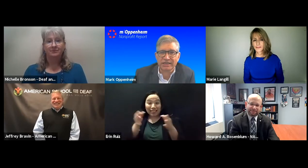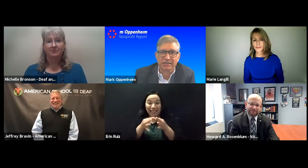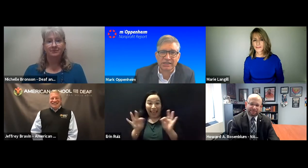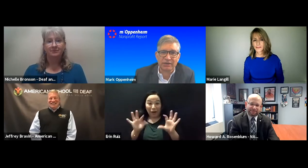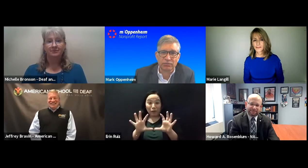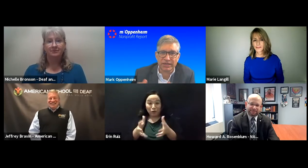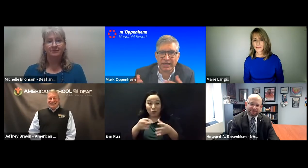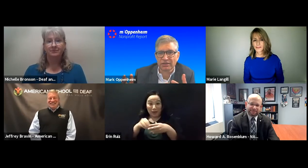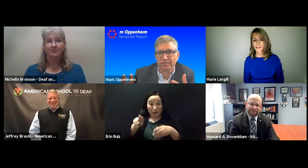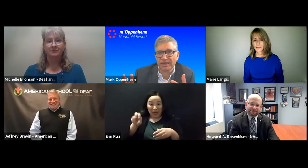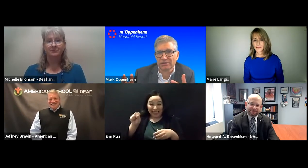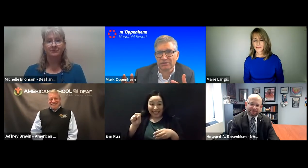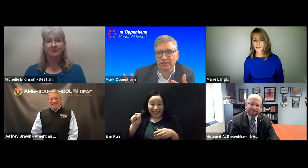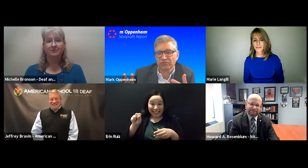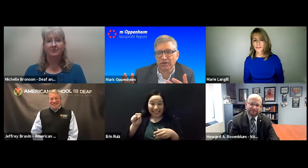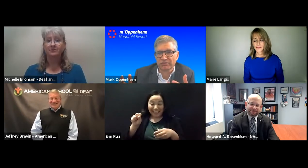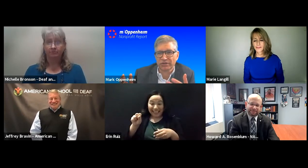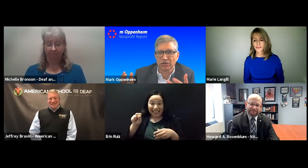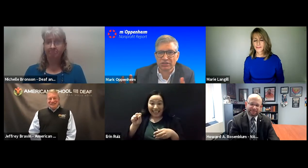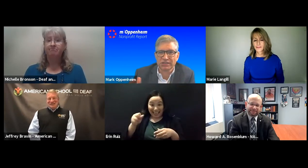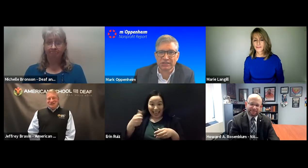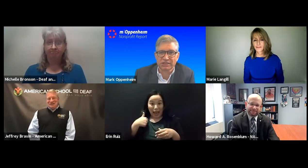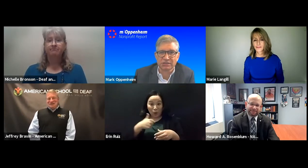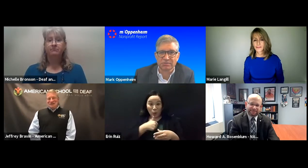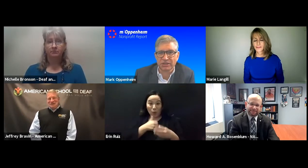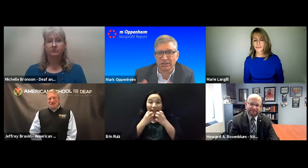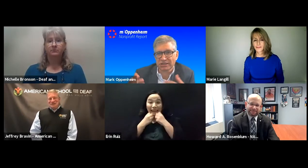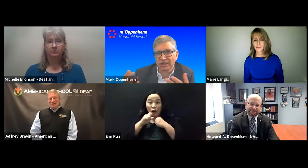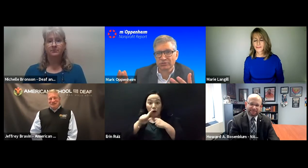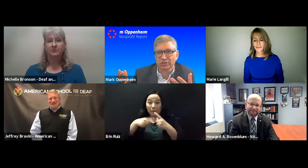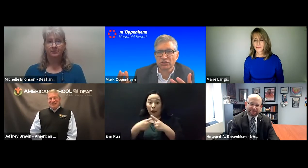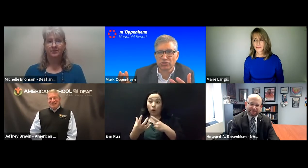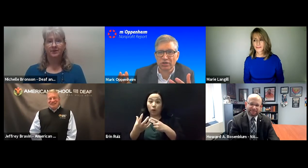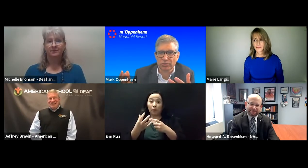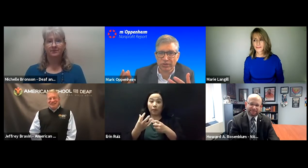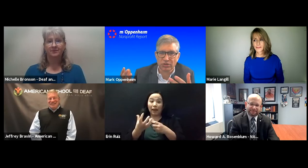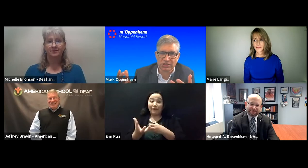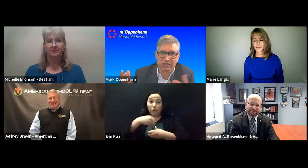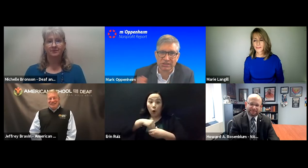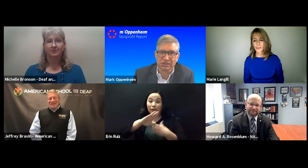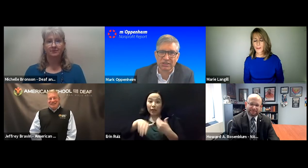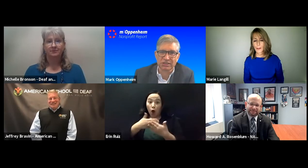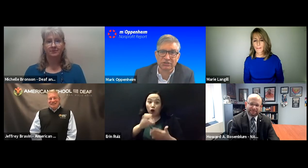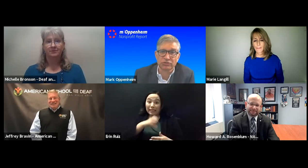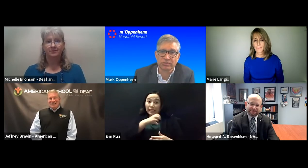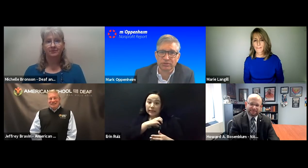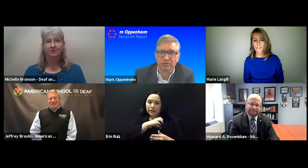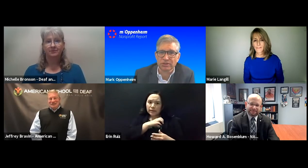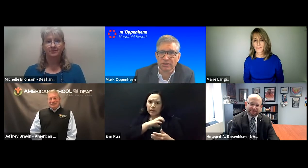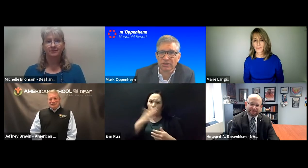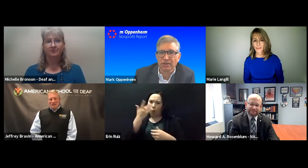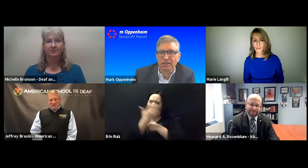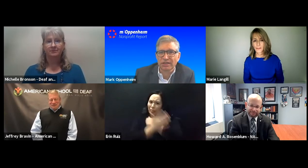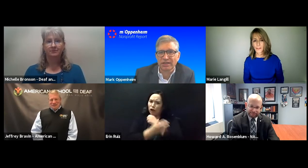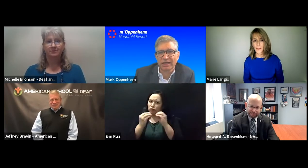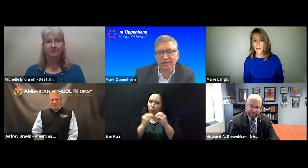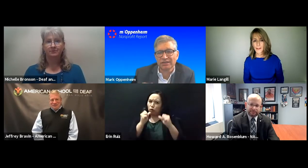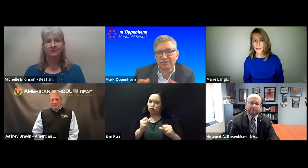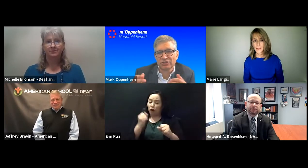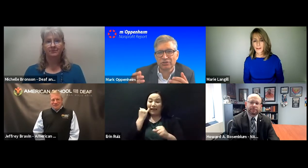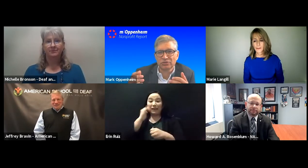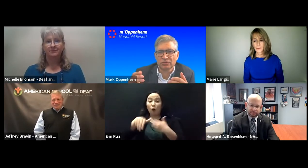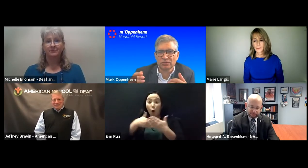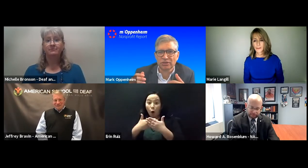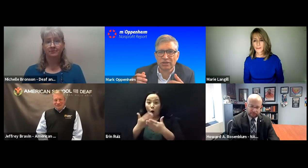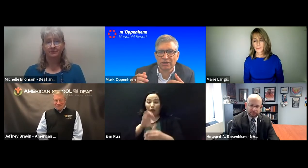United States and we care about involving all citizens because the country is stronger when all citizens can contribute, then